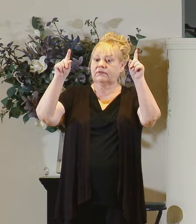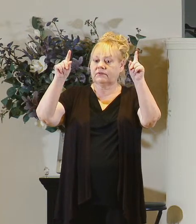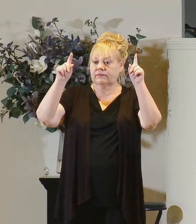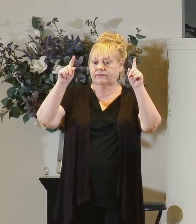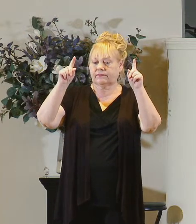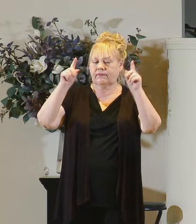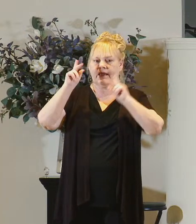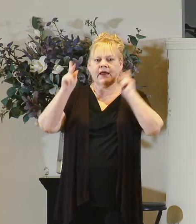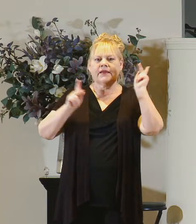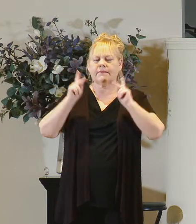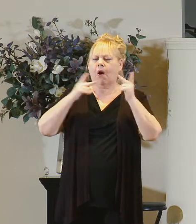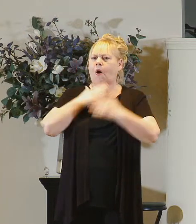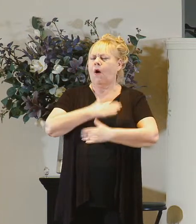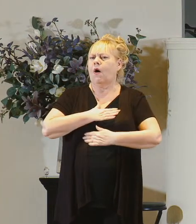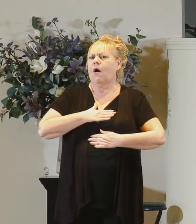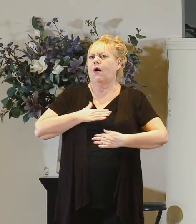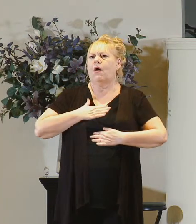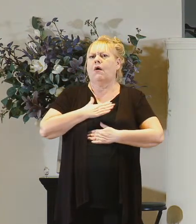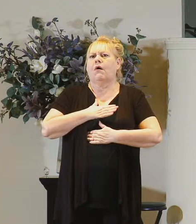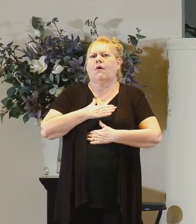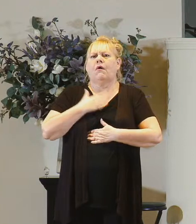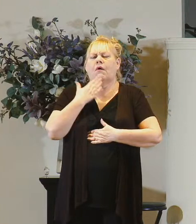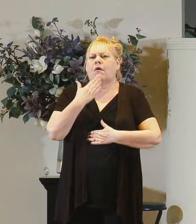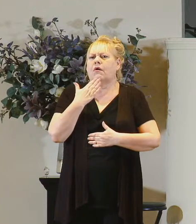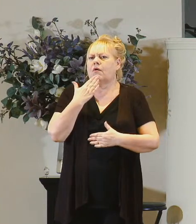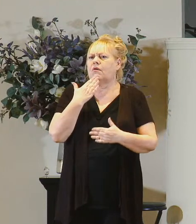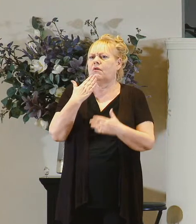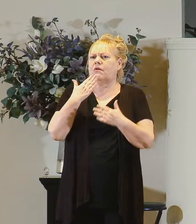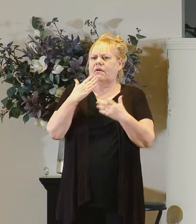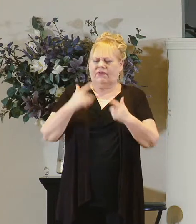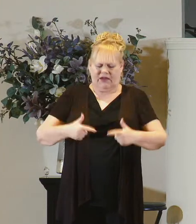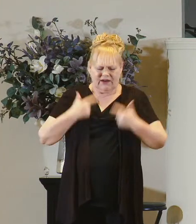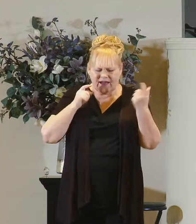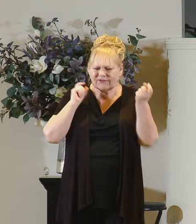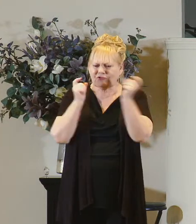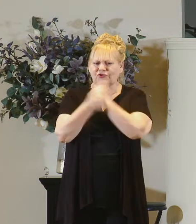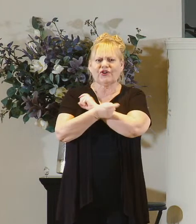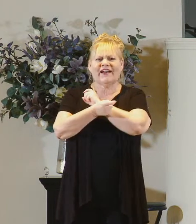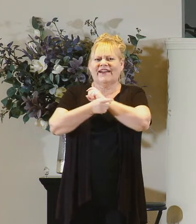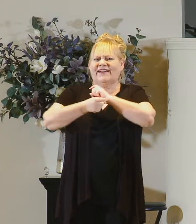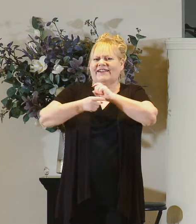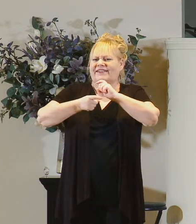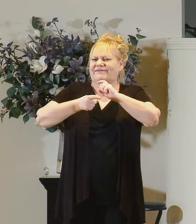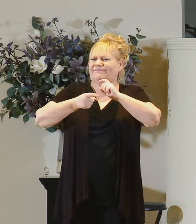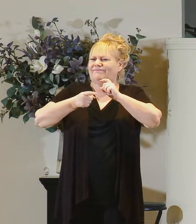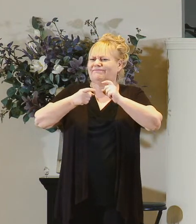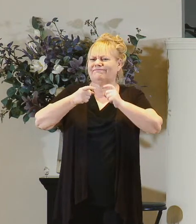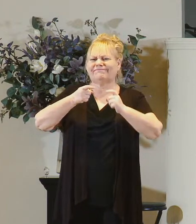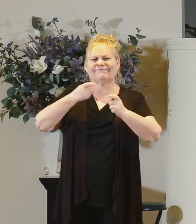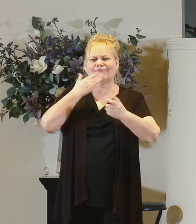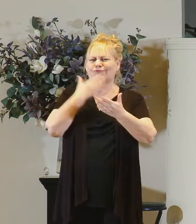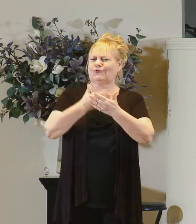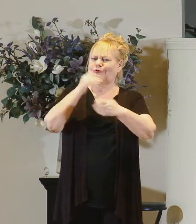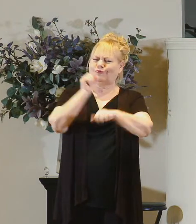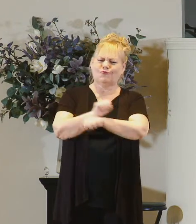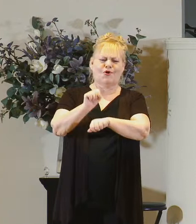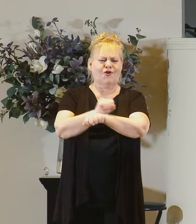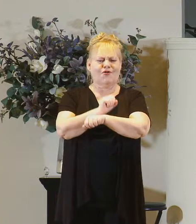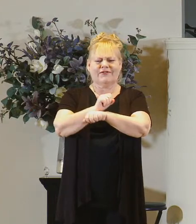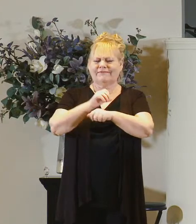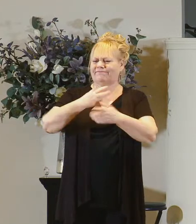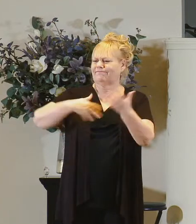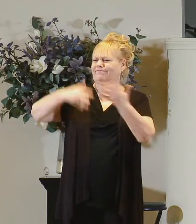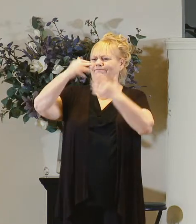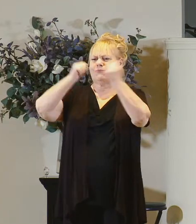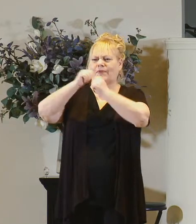and the people are appreciative and their lives are changed and they become productive members not just of society